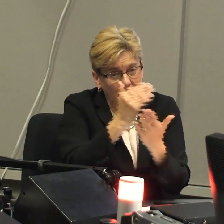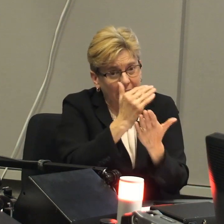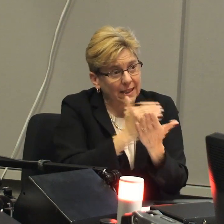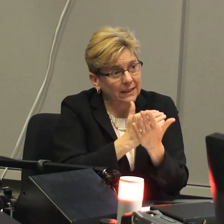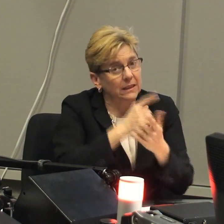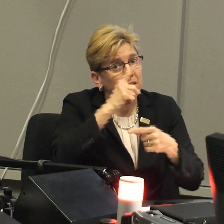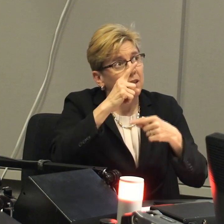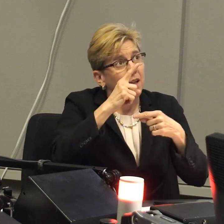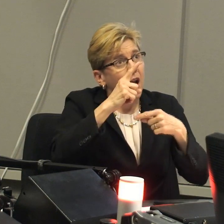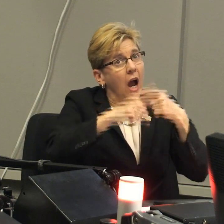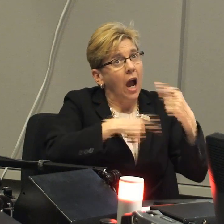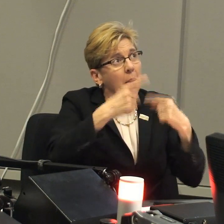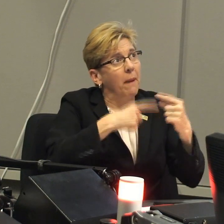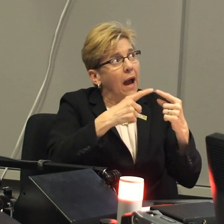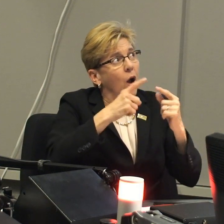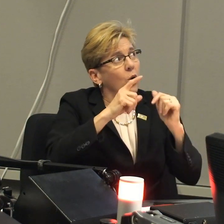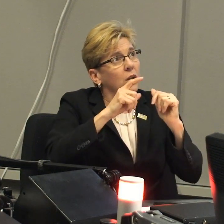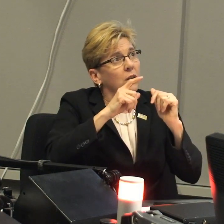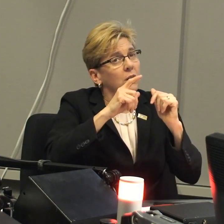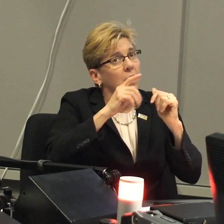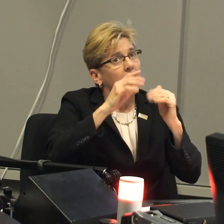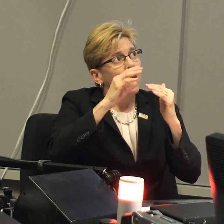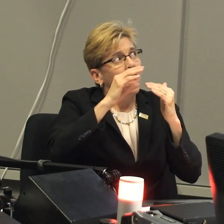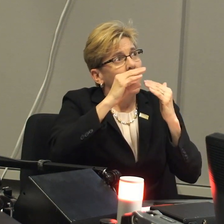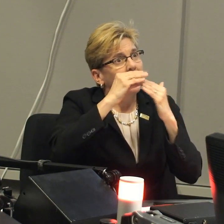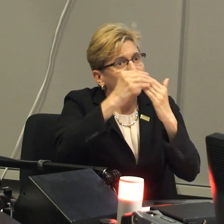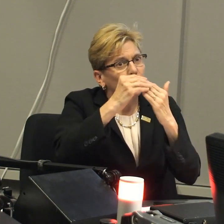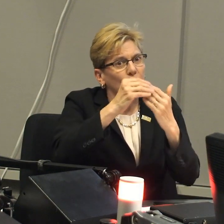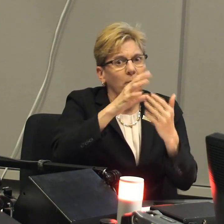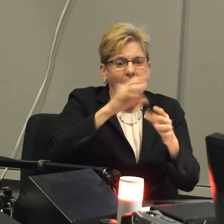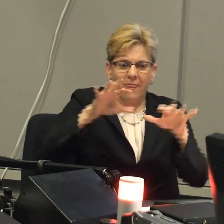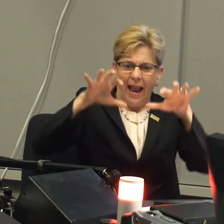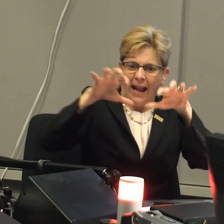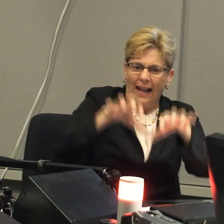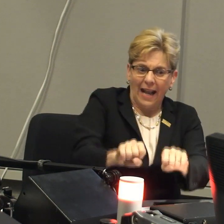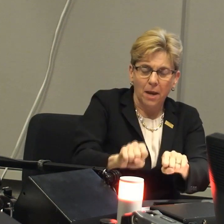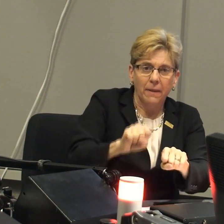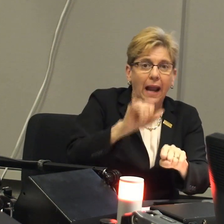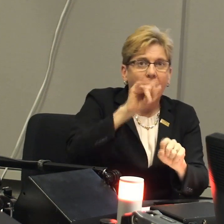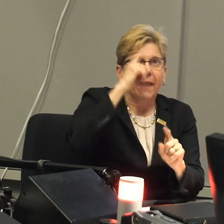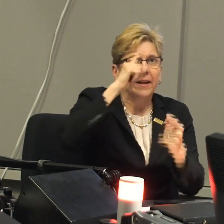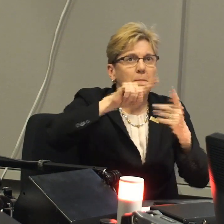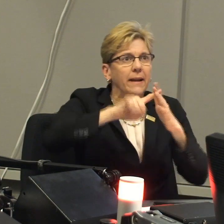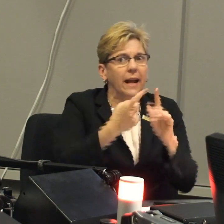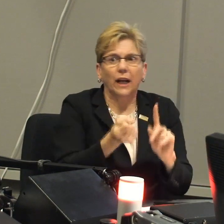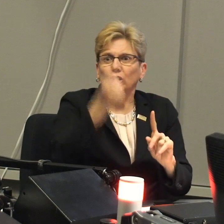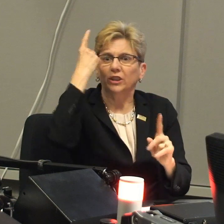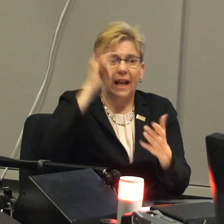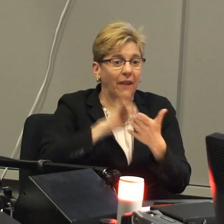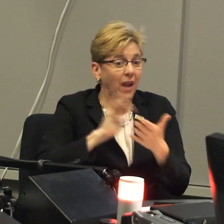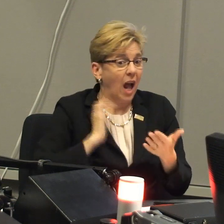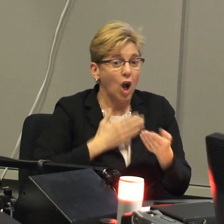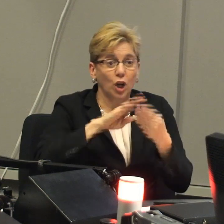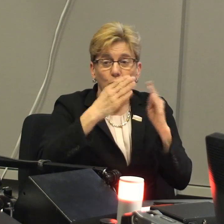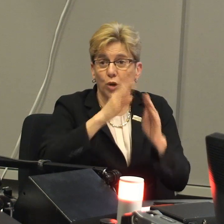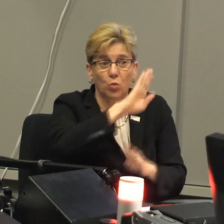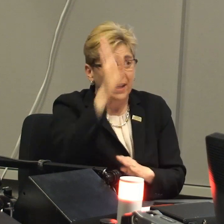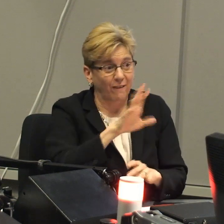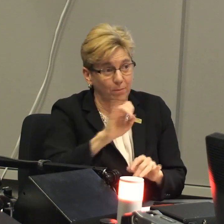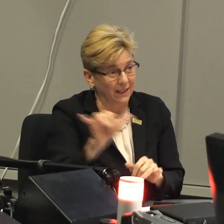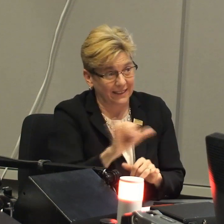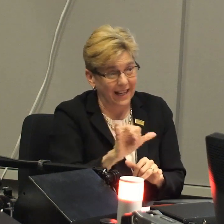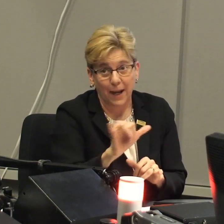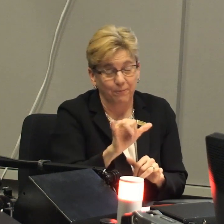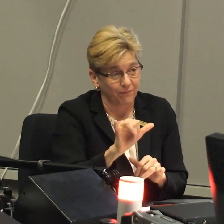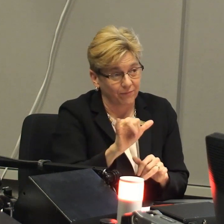trustees also learned some very important lessons themselves, lessons about how leadership and really claiming that leadership and